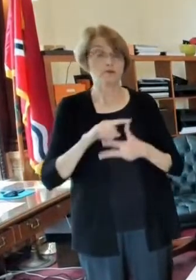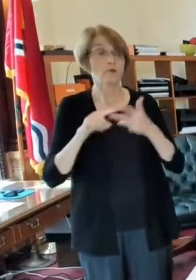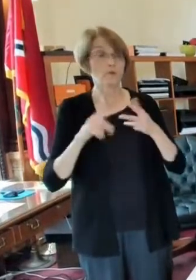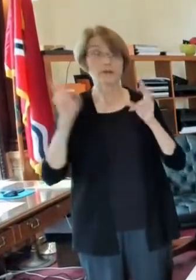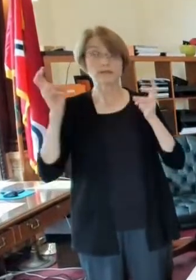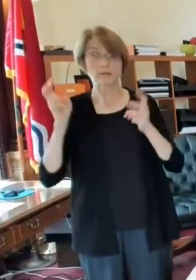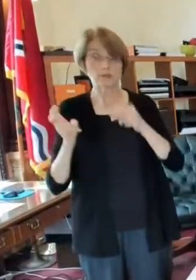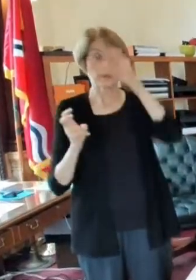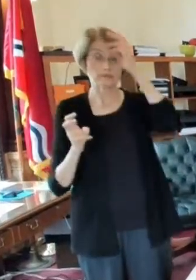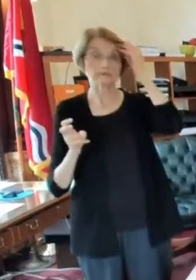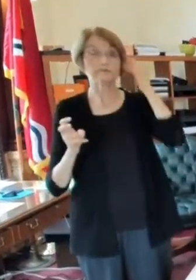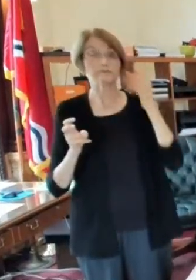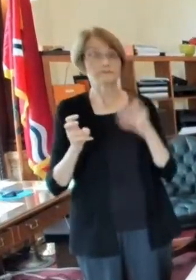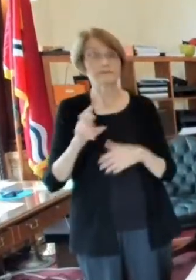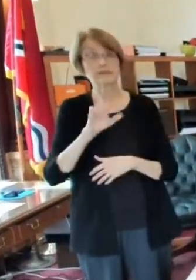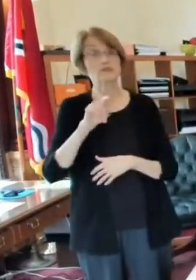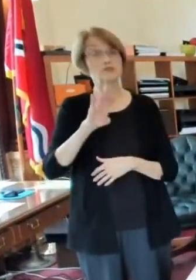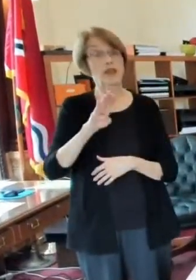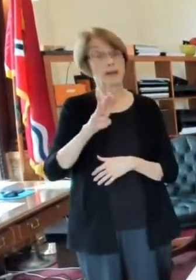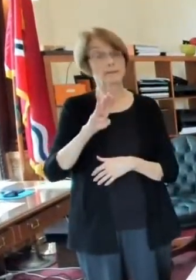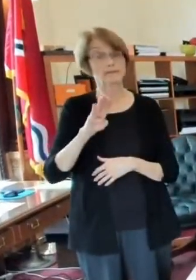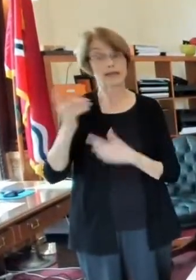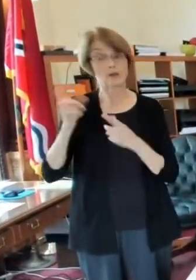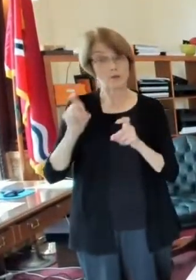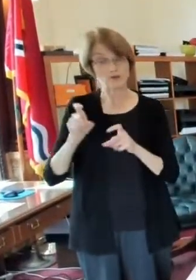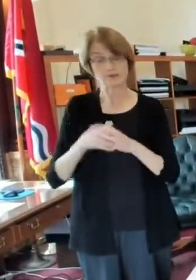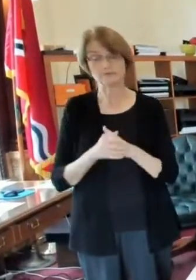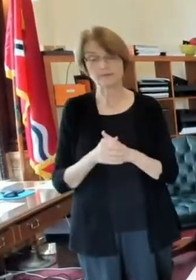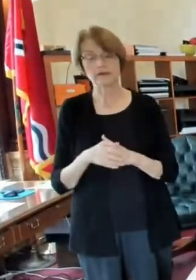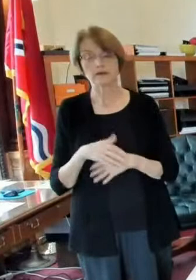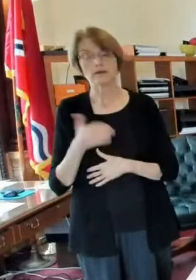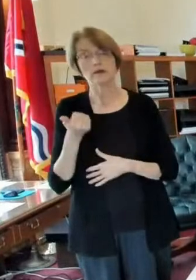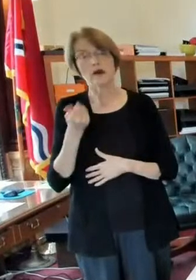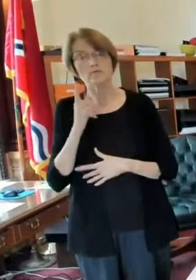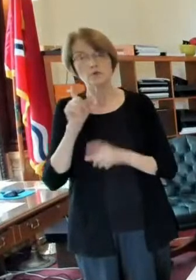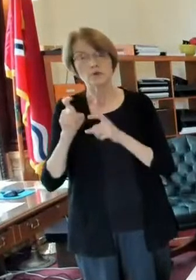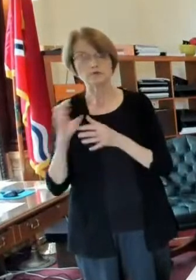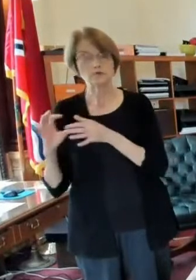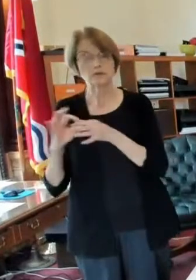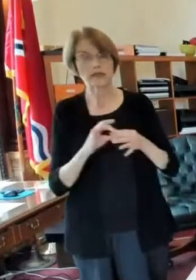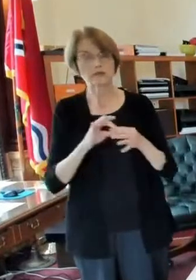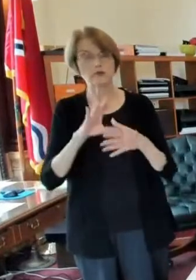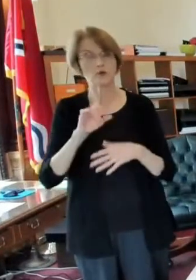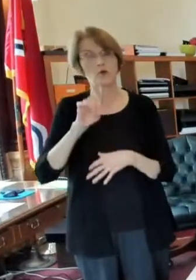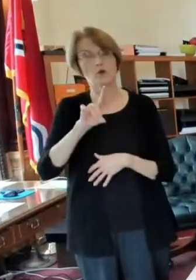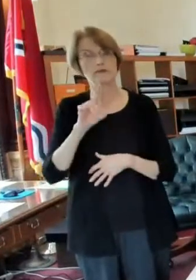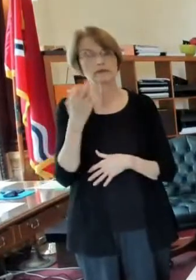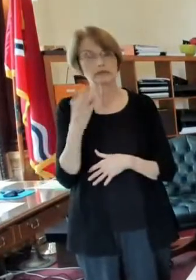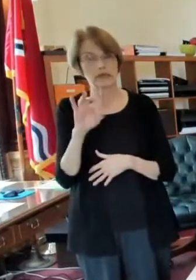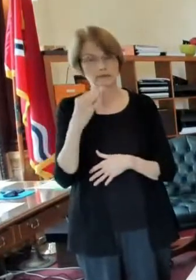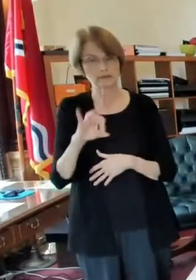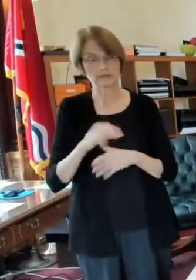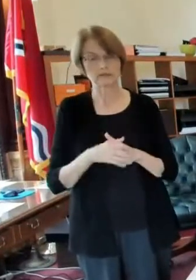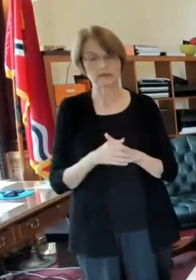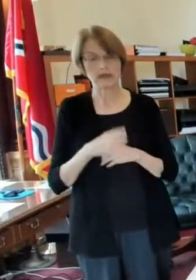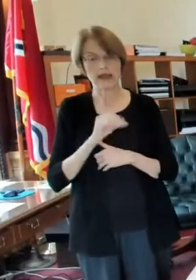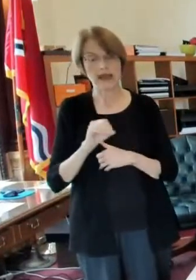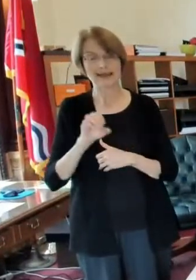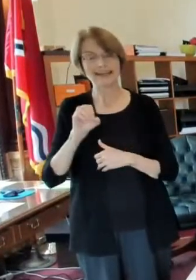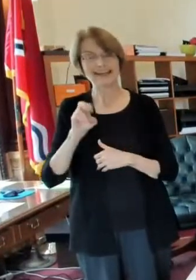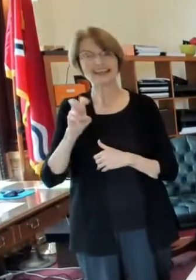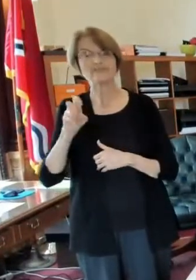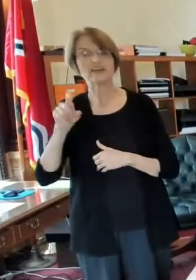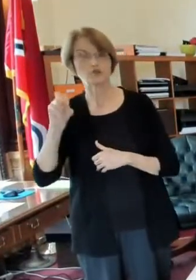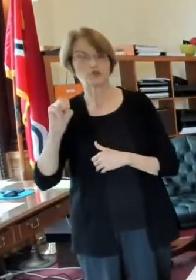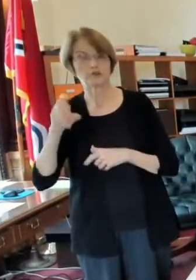i wanted to cover do we have questions jacob a couple of questions related to covet 19 um and the eviction moratorium